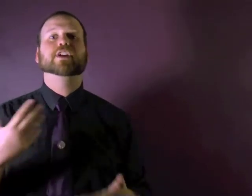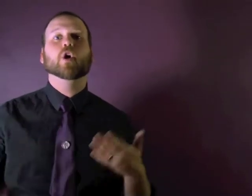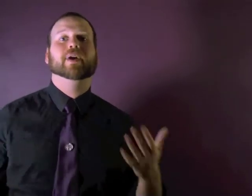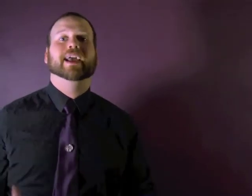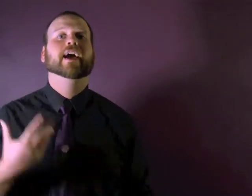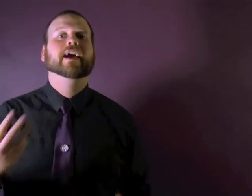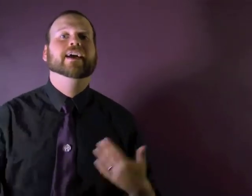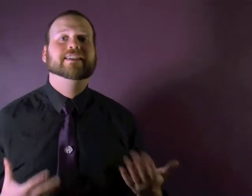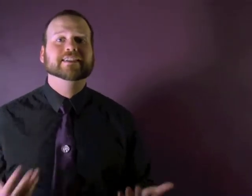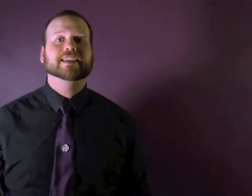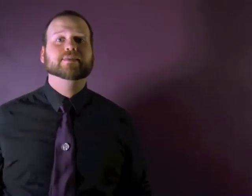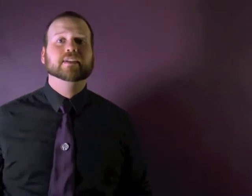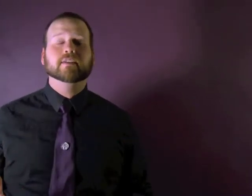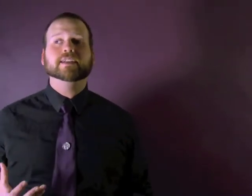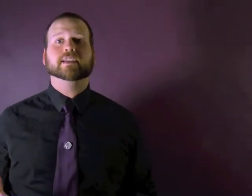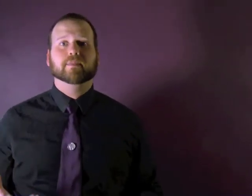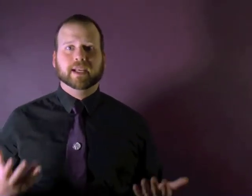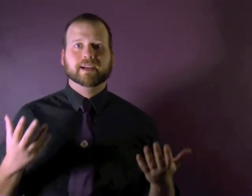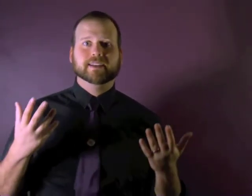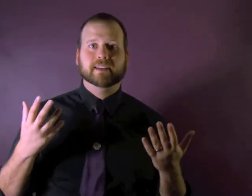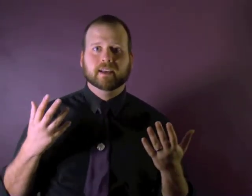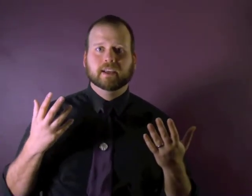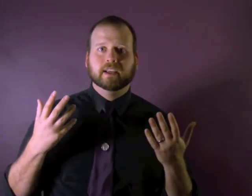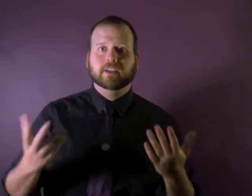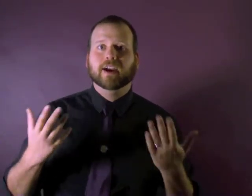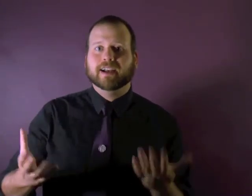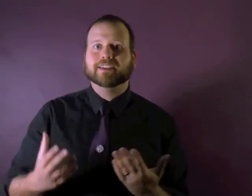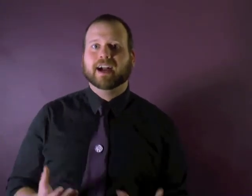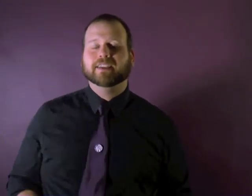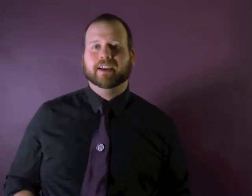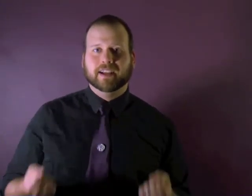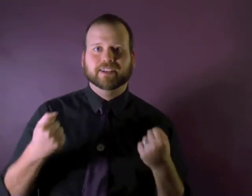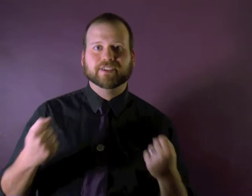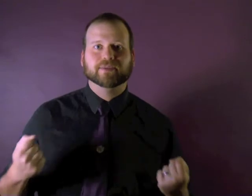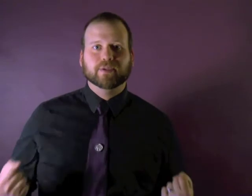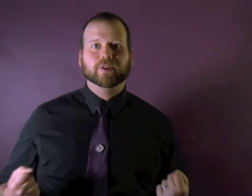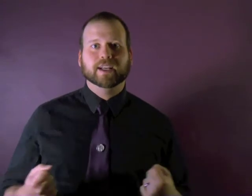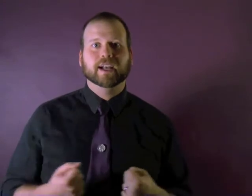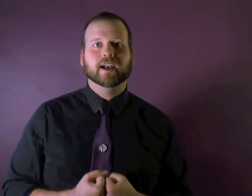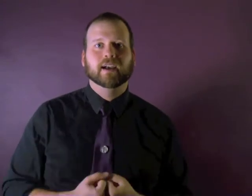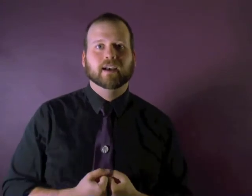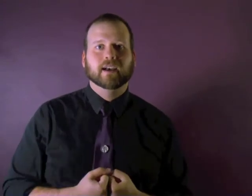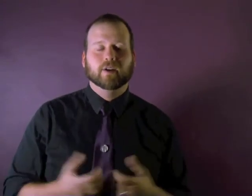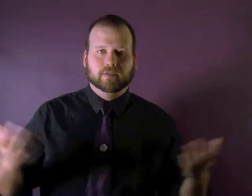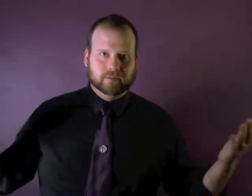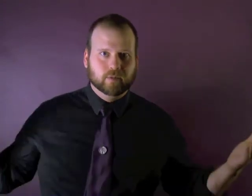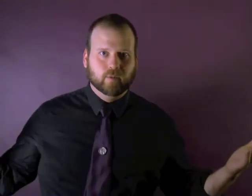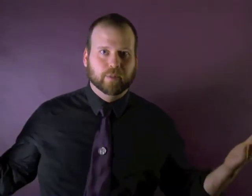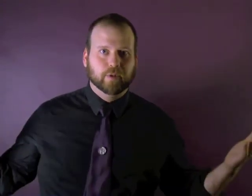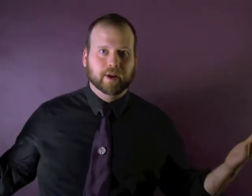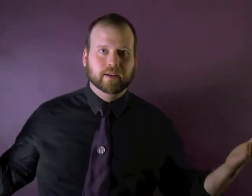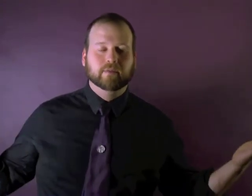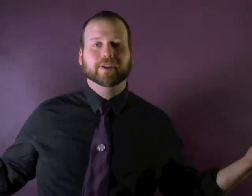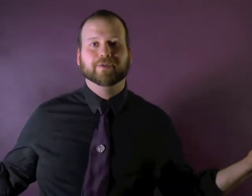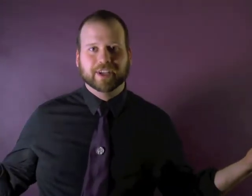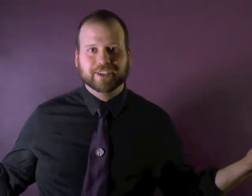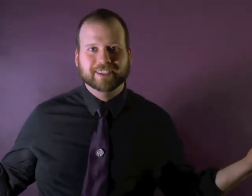going. It just keeps increasing, because you guys are out there, and you're supporting, number one, weird fiction,